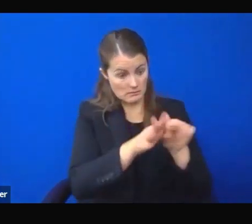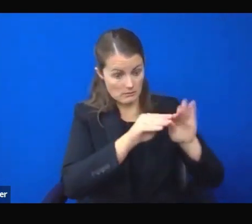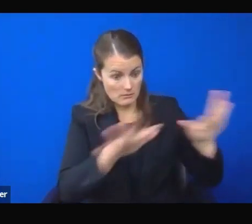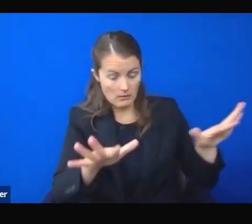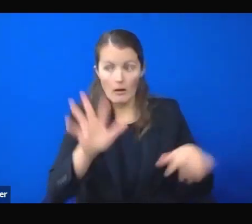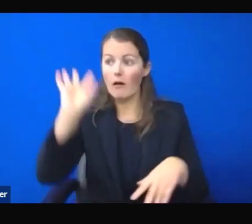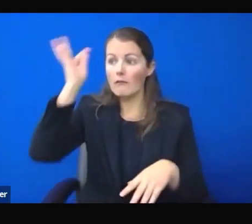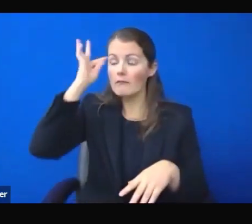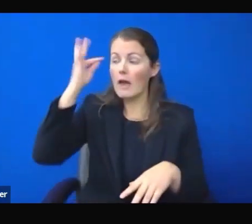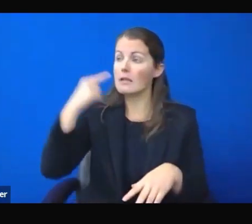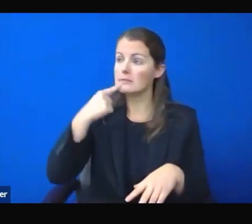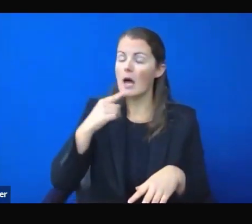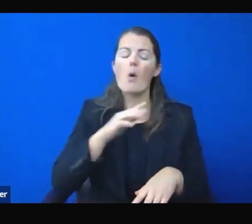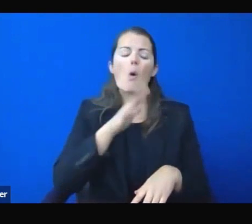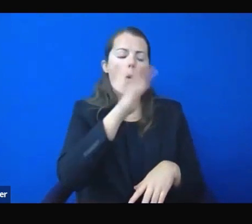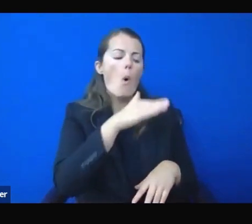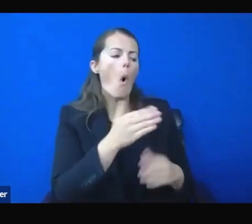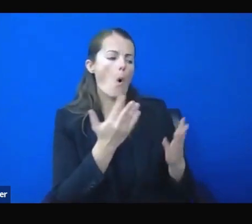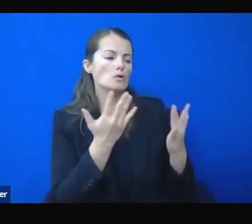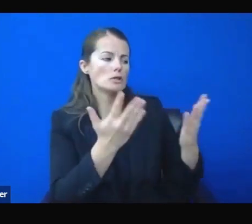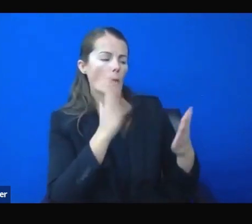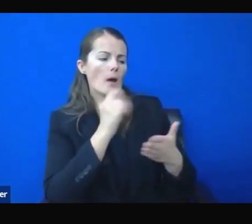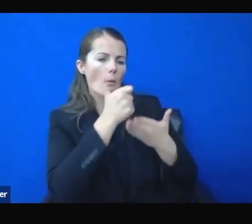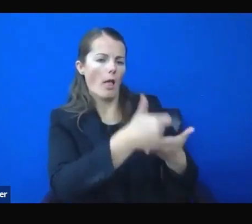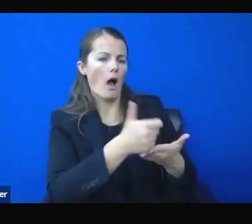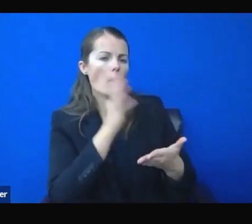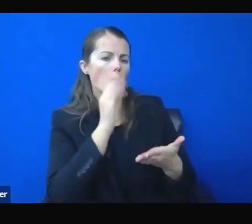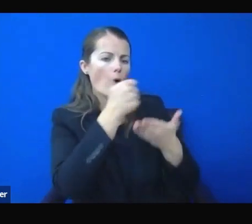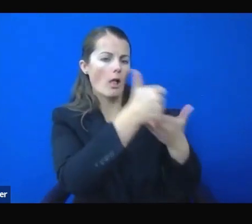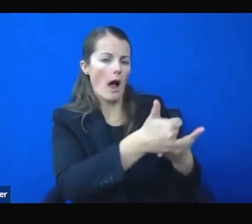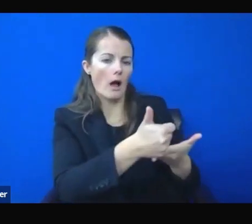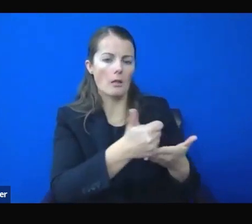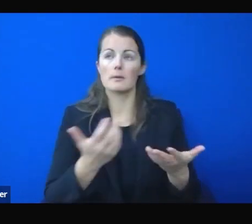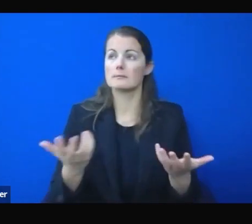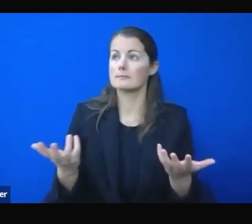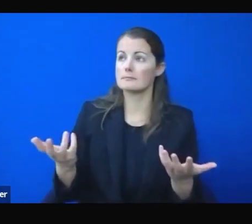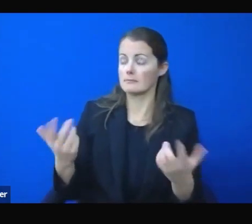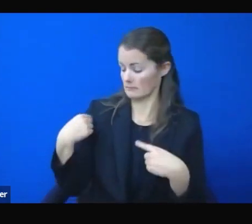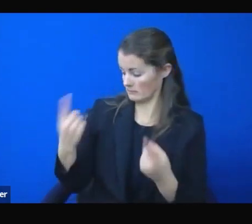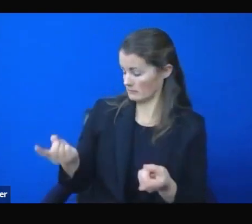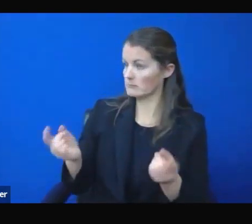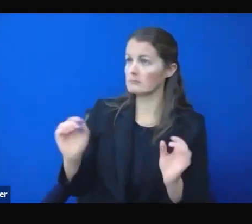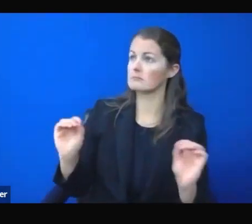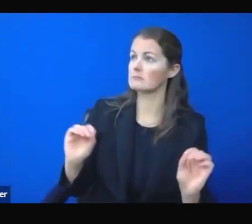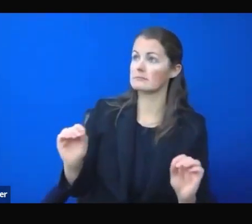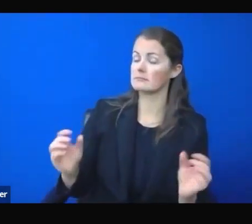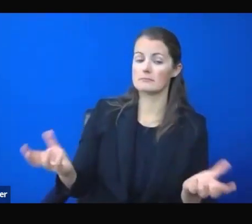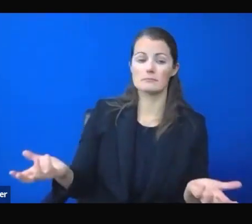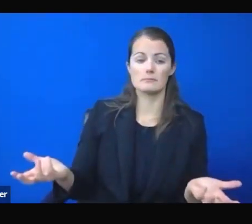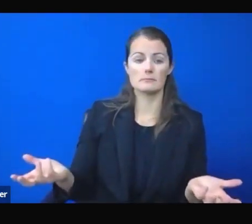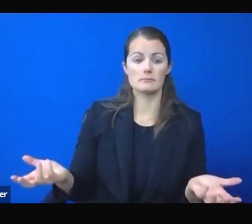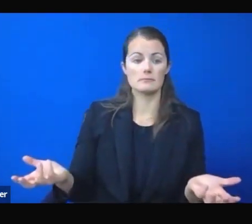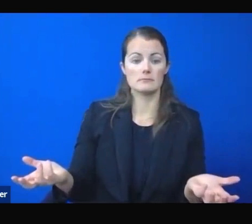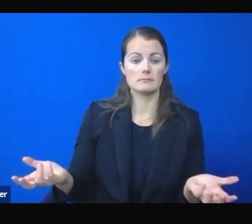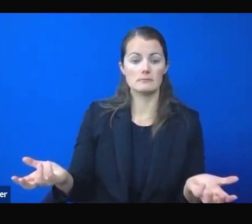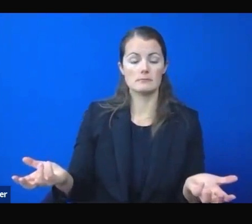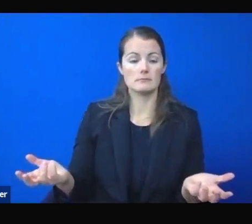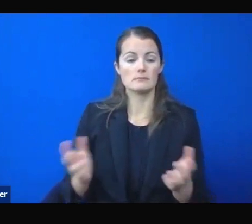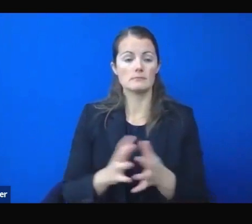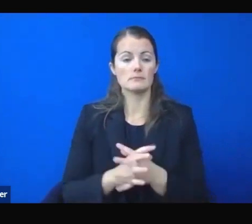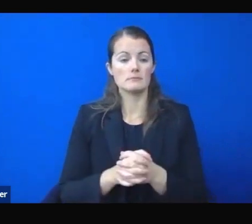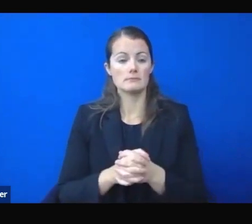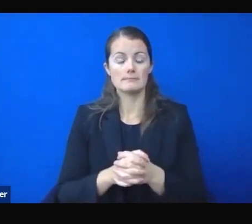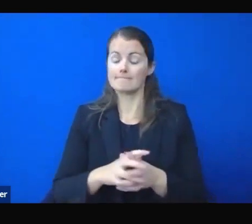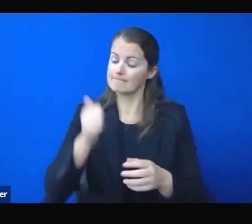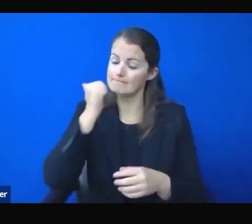We don't see any planes flying overhead. Instead, every day, I wake up to a new headline about those in charge in